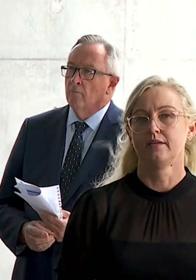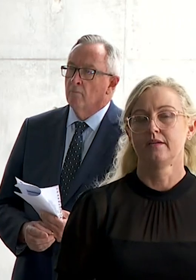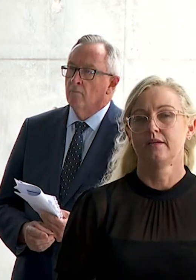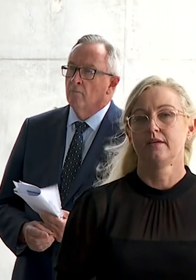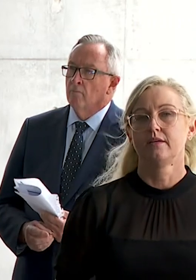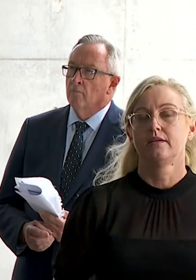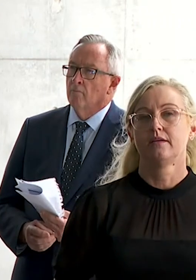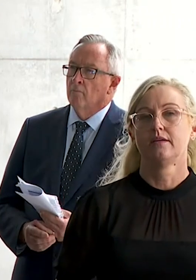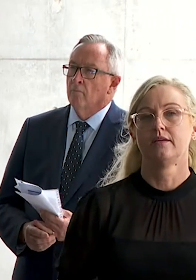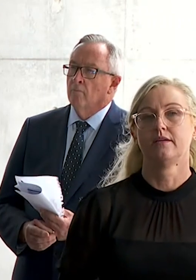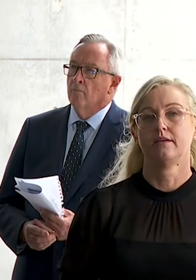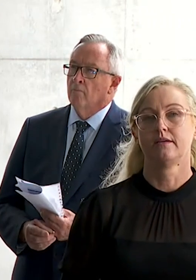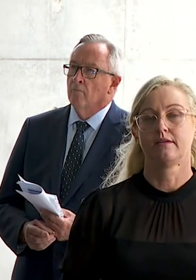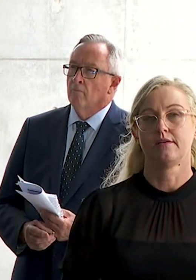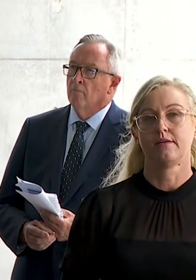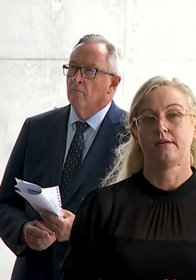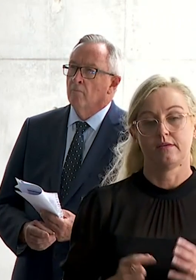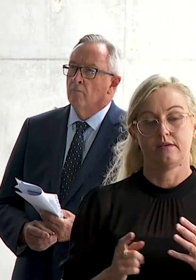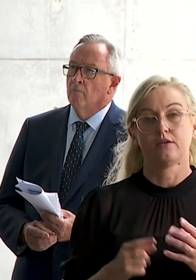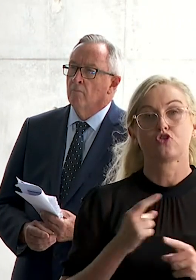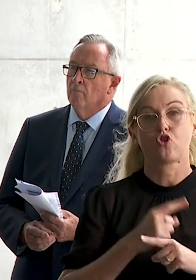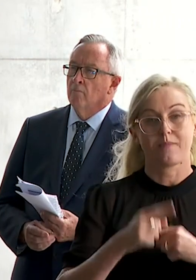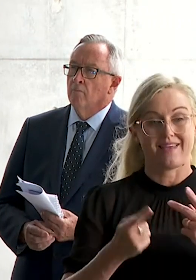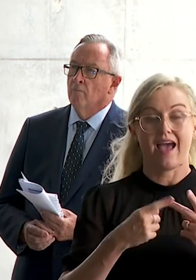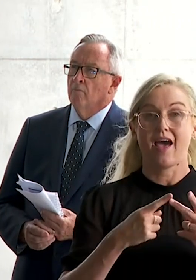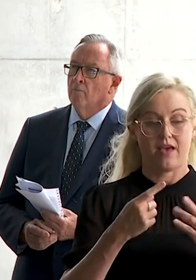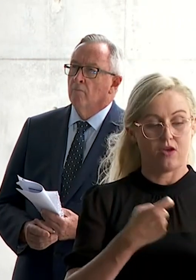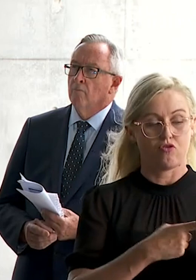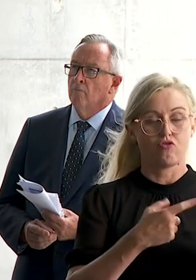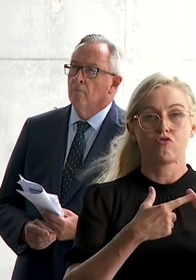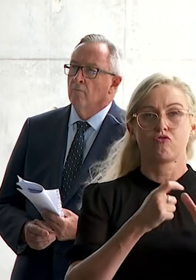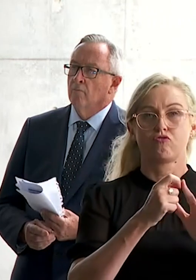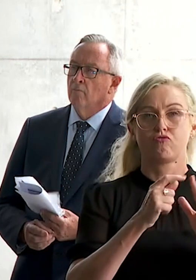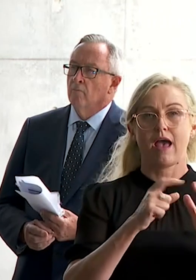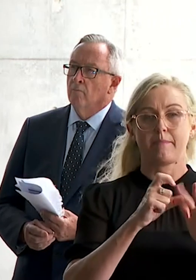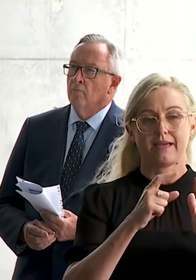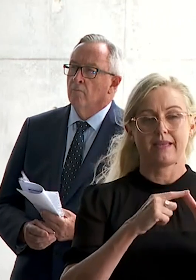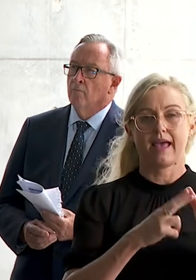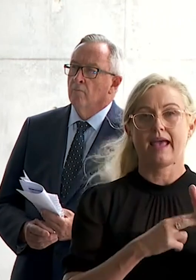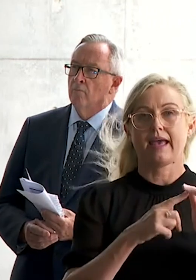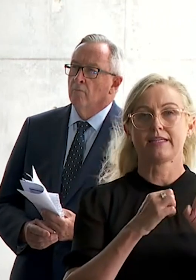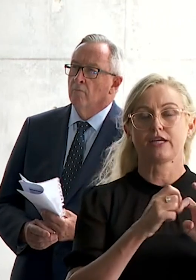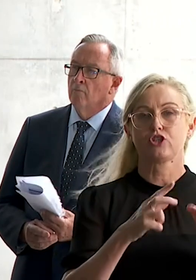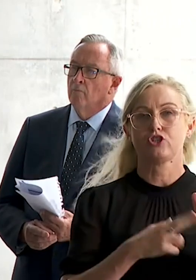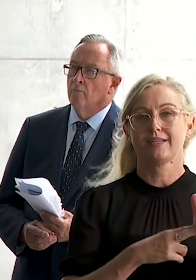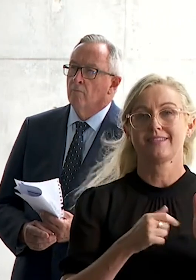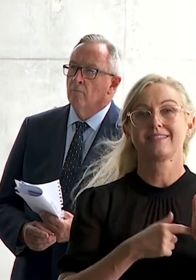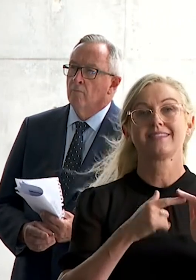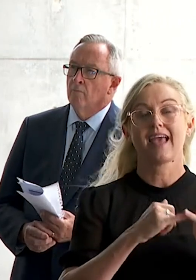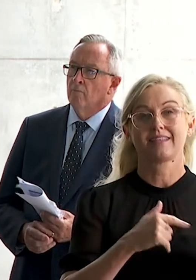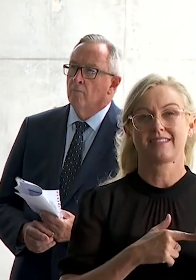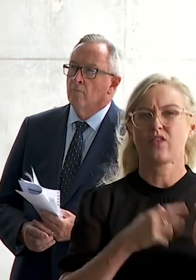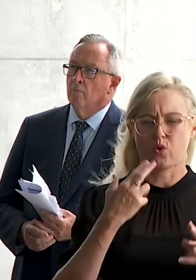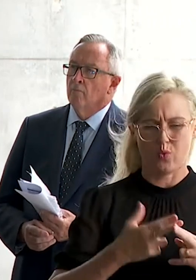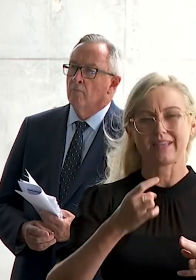today, we also made an announcement in relation to rapid antigen testing and providing free rapid antigen testing into next year for people right